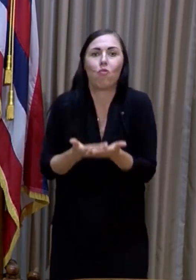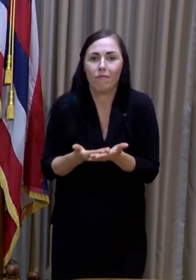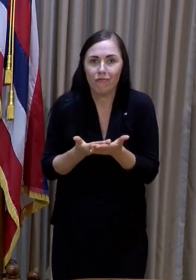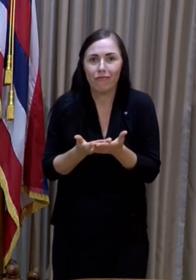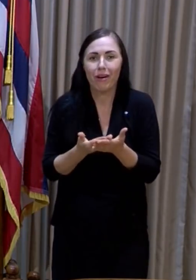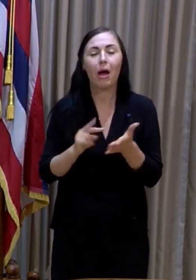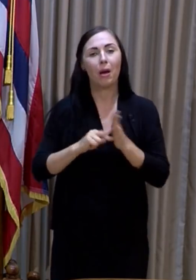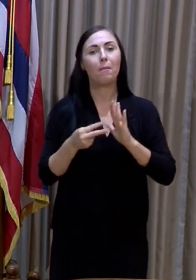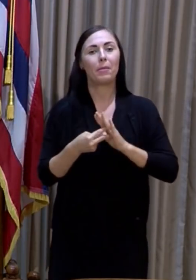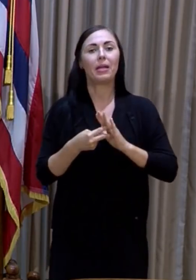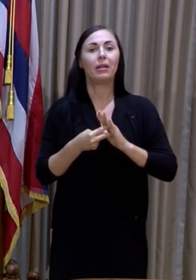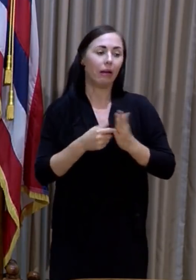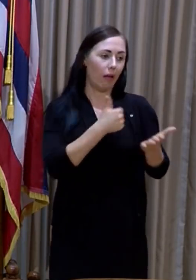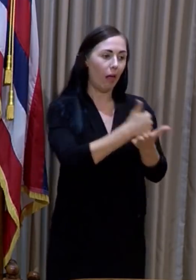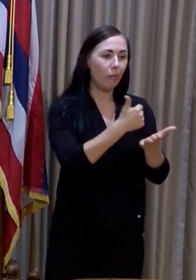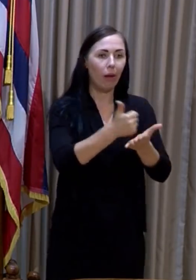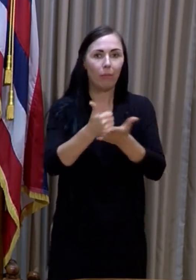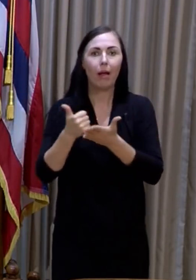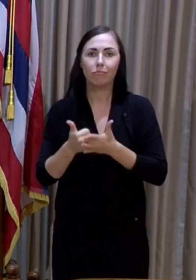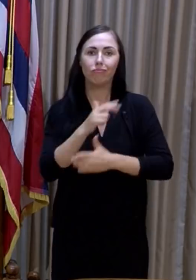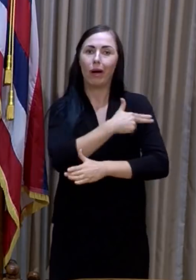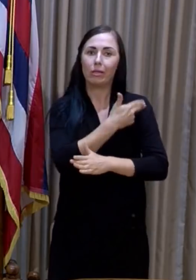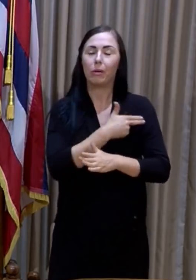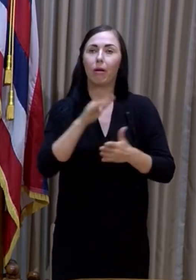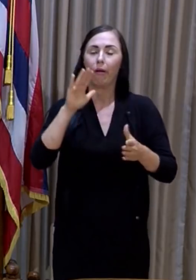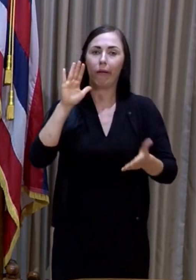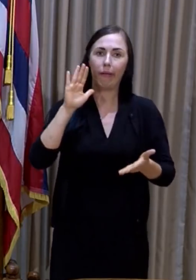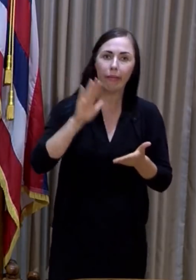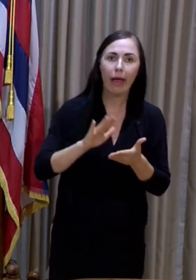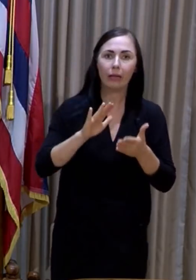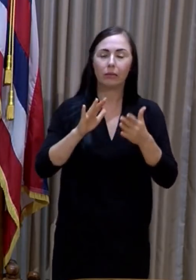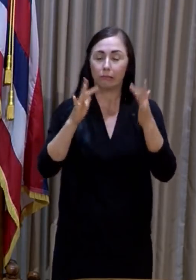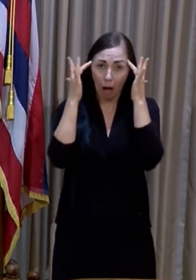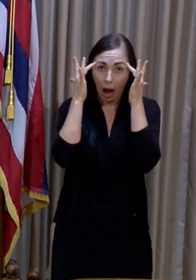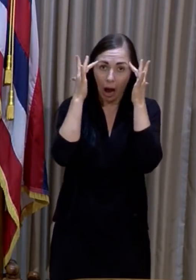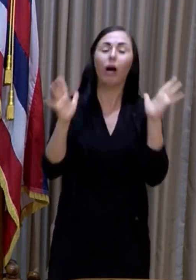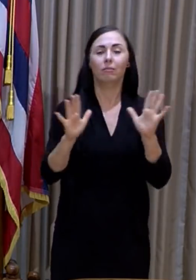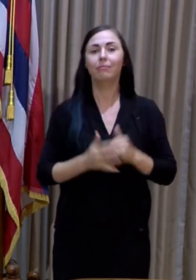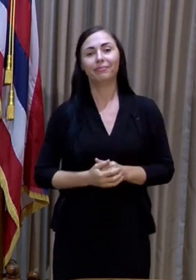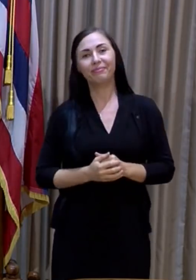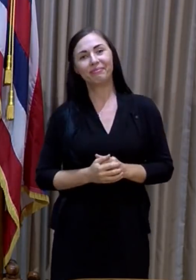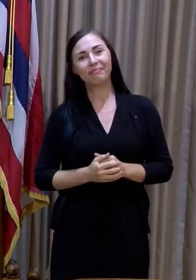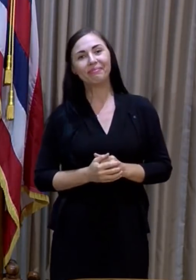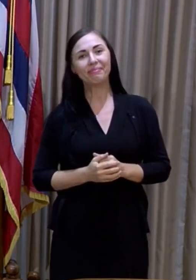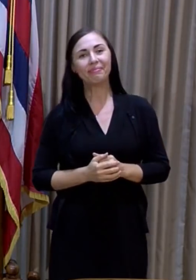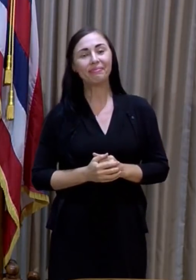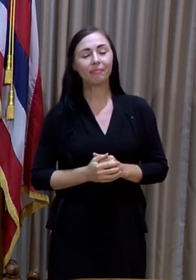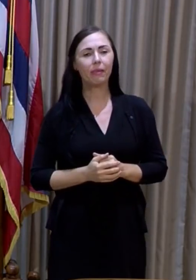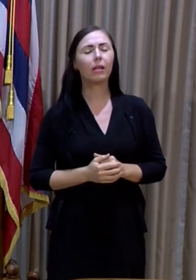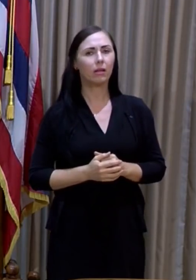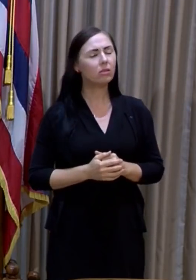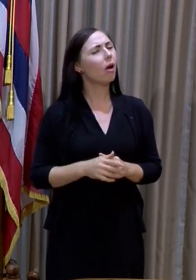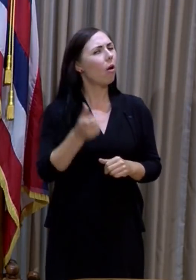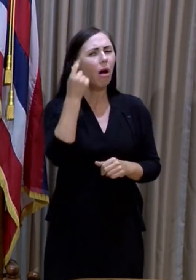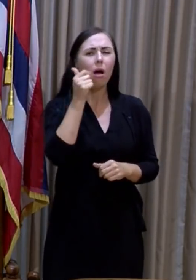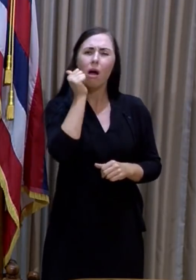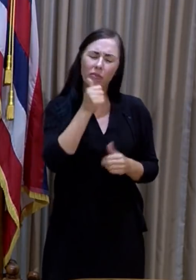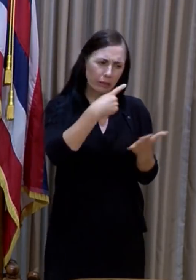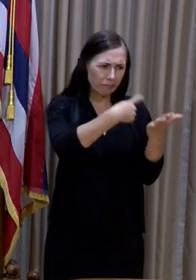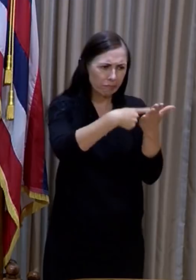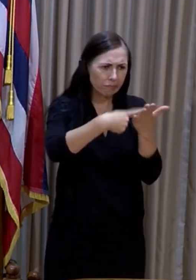a little bit of breathing room to all of the hospital facilities. So, you know, we're watching very carefully. There are conversations daily.